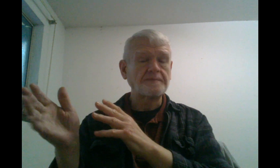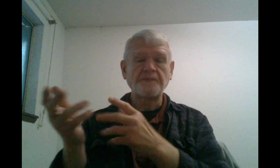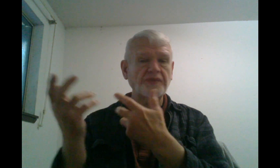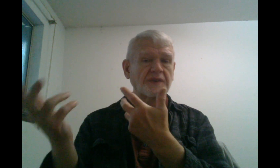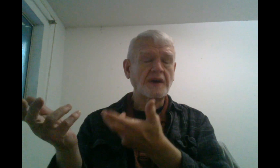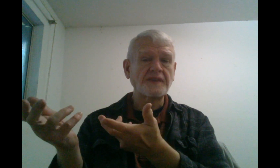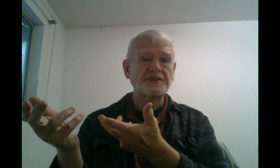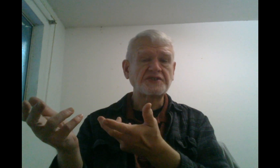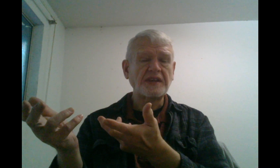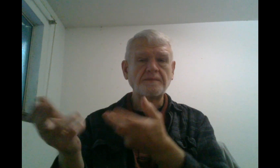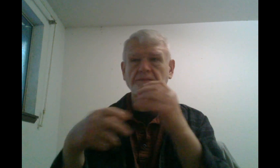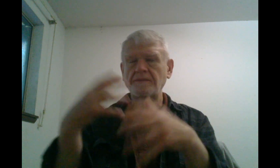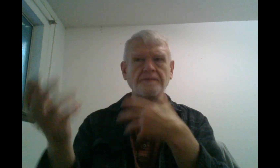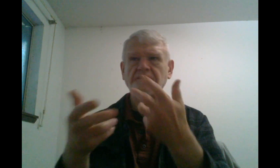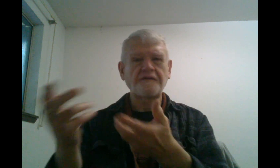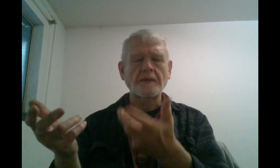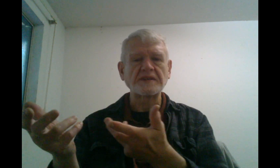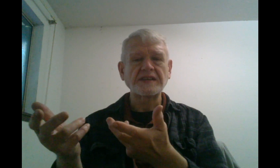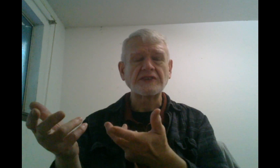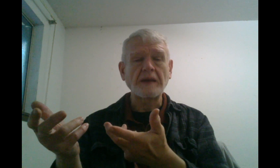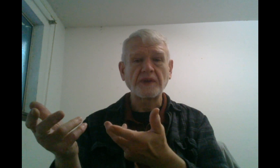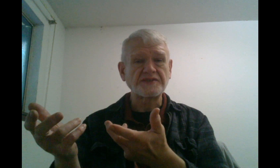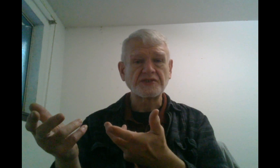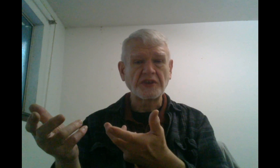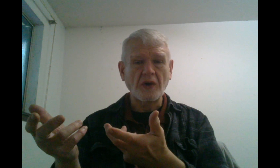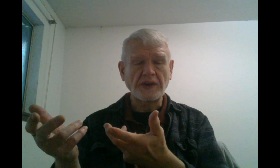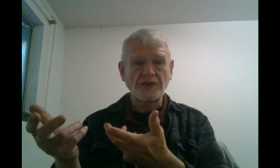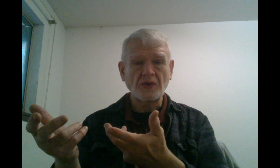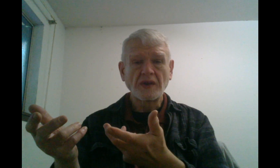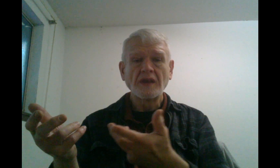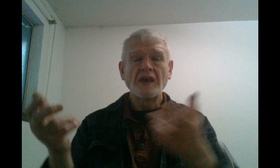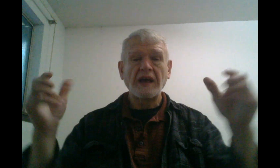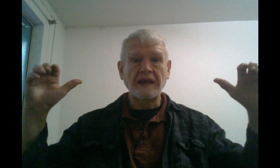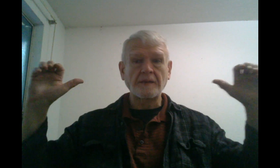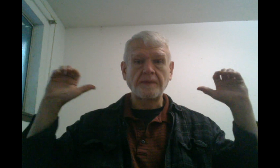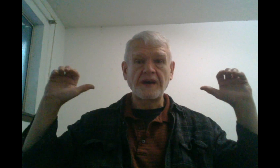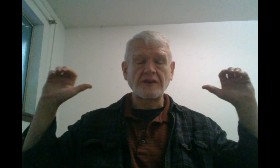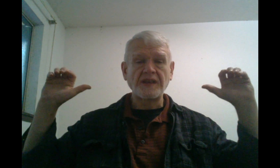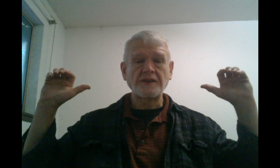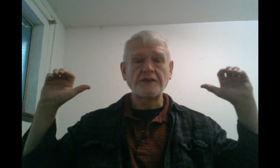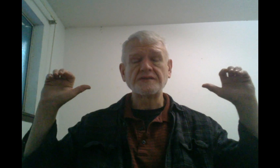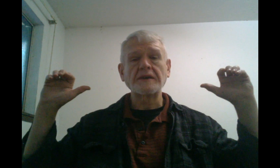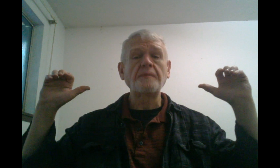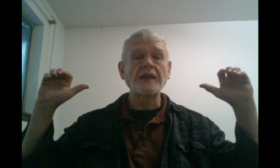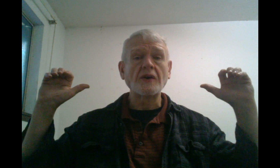of the cheap pharmacy-type places you can go into, and that'll be better than using a pillow.